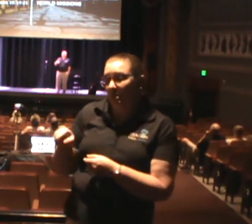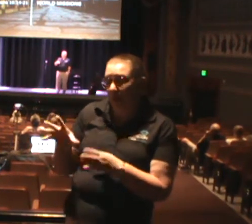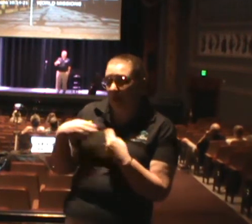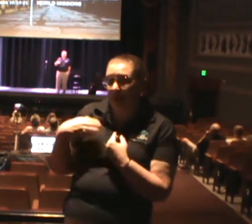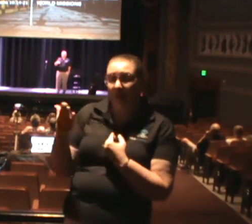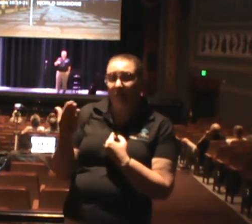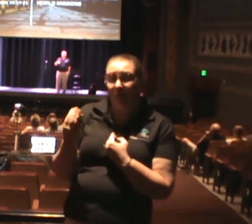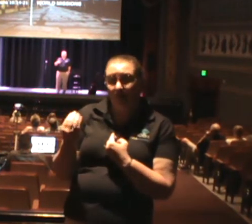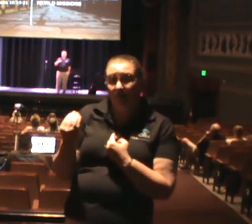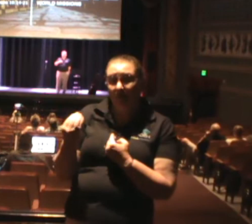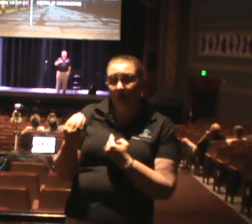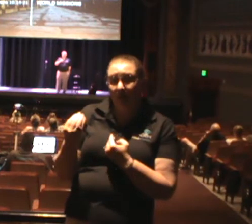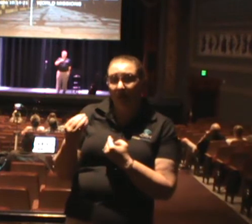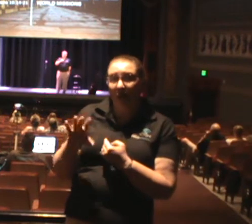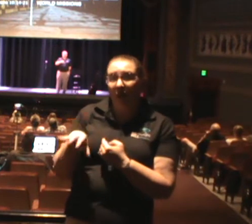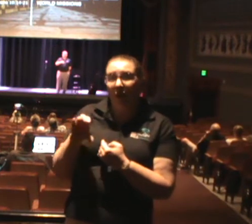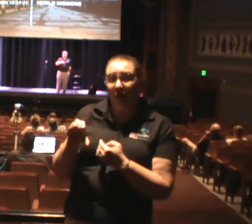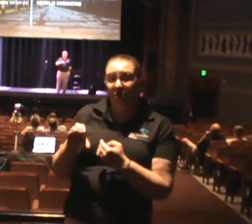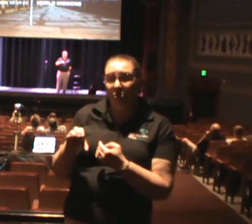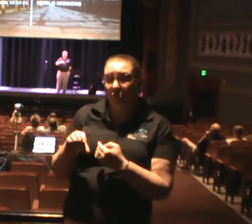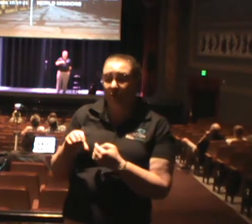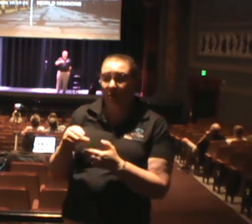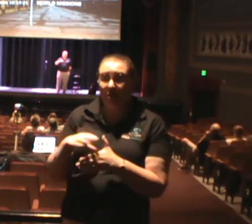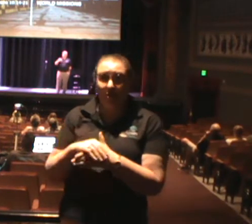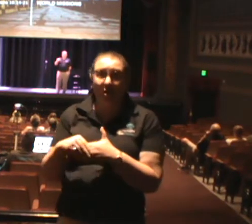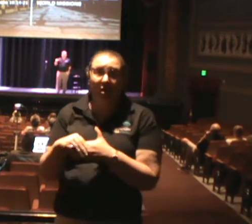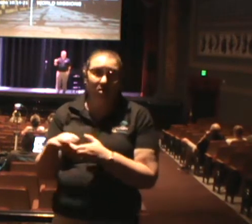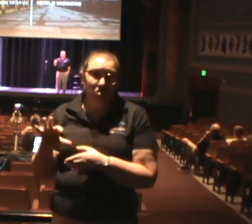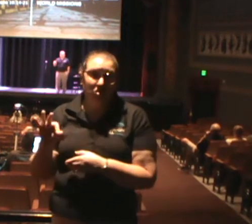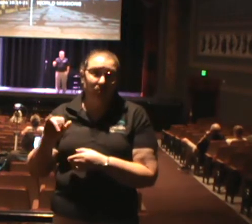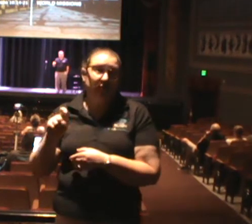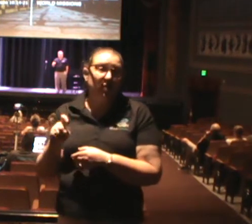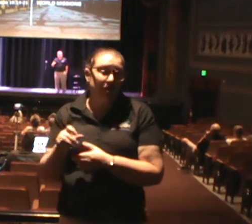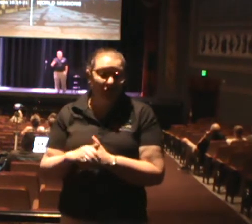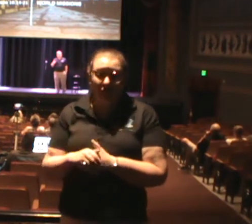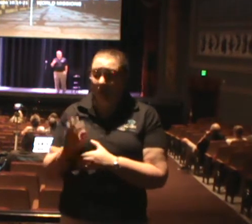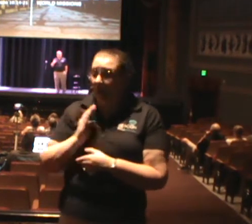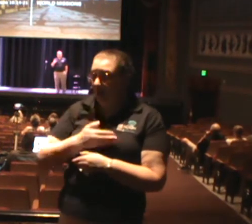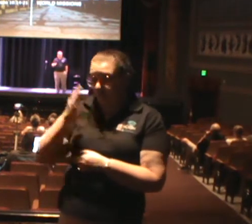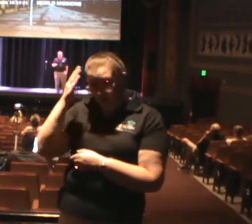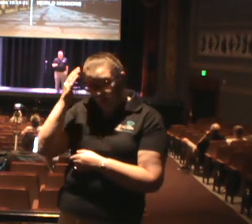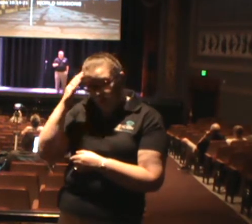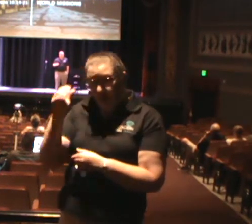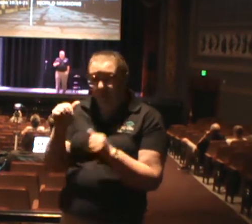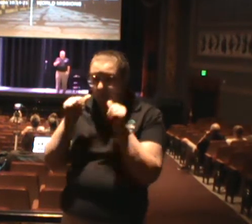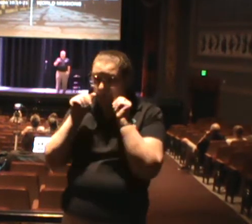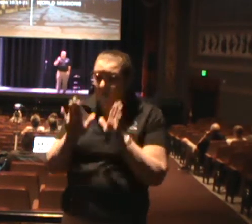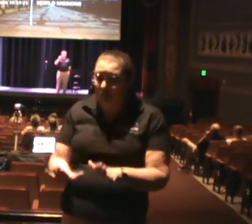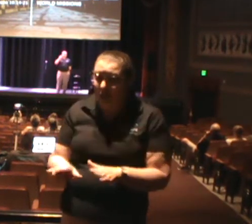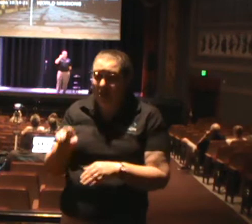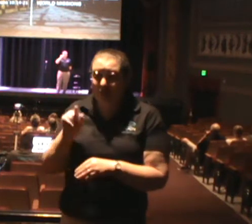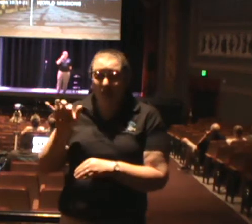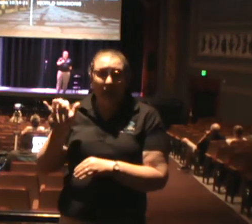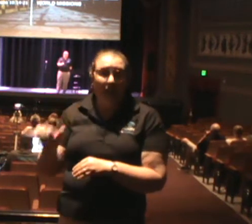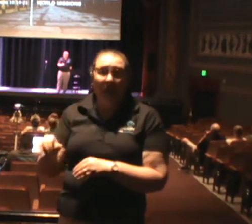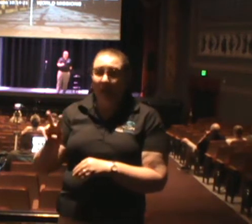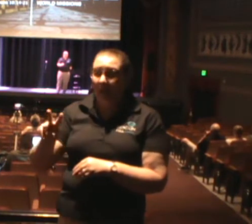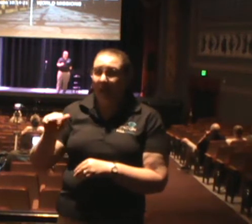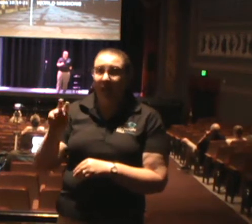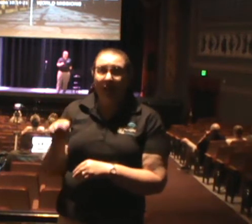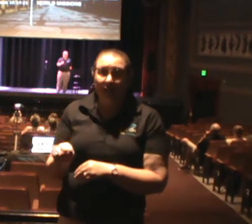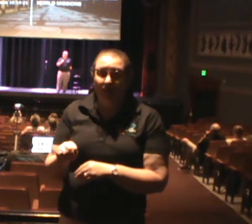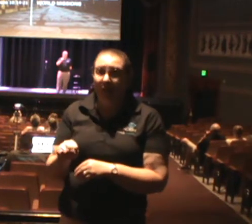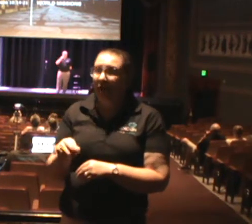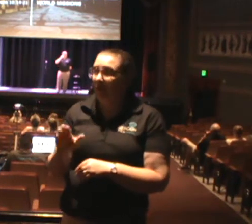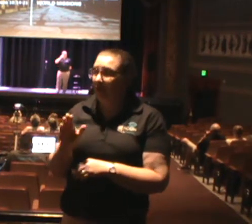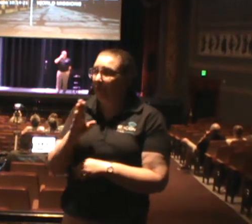from being on the ground what a blessing that van was for us to get to some places that you wouldn't believe. Like, how we even got to some of